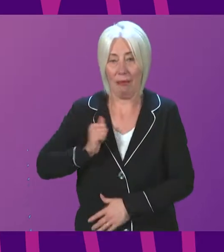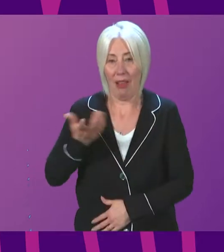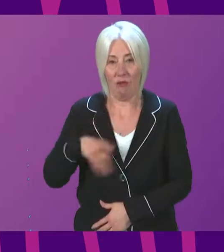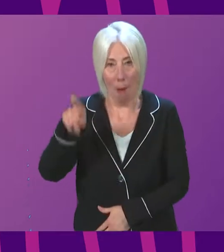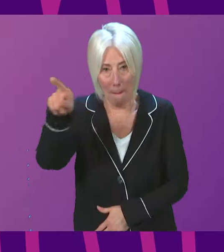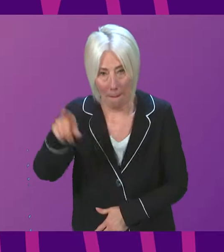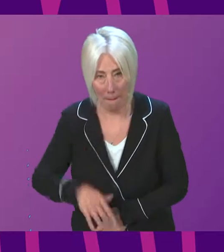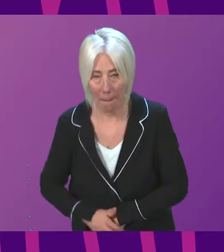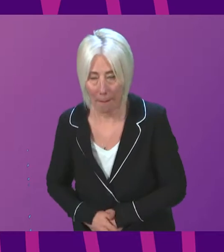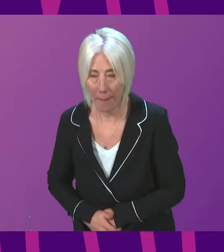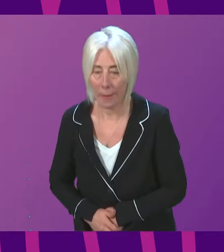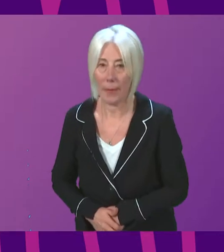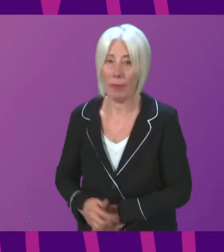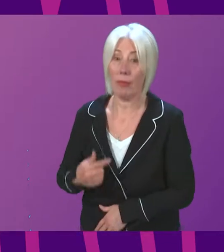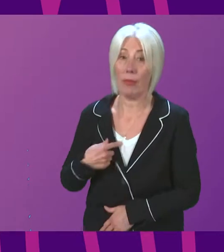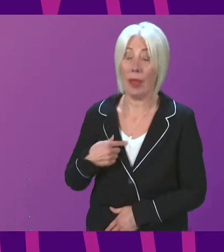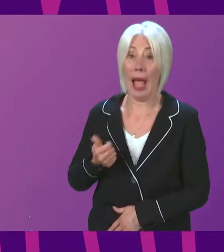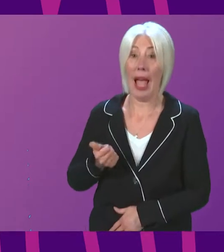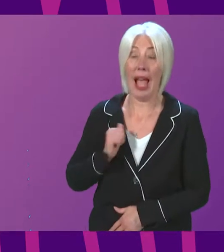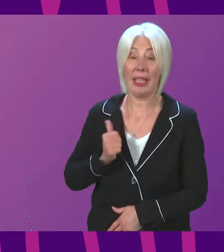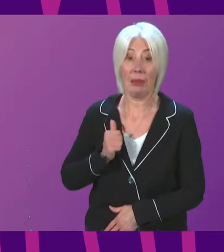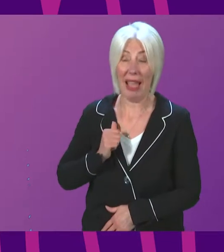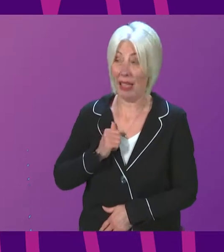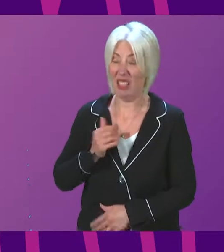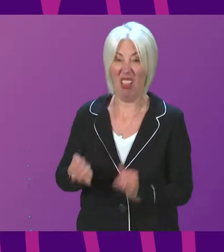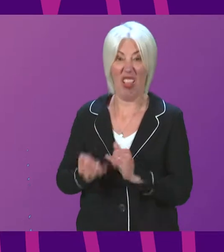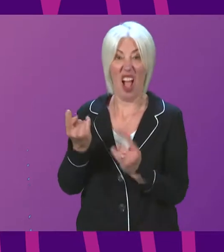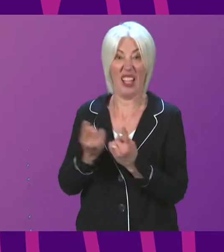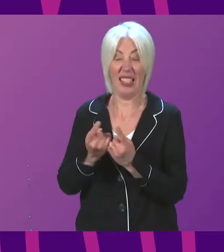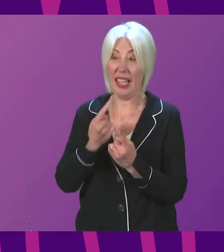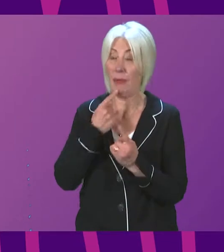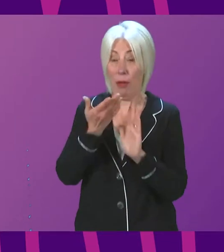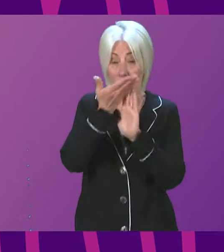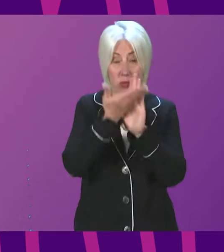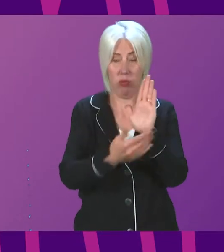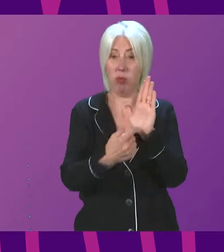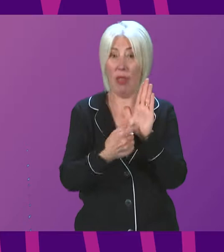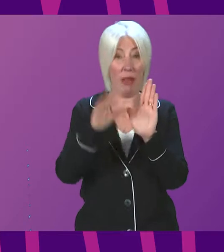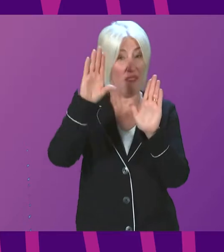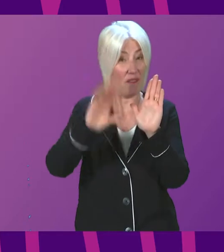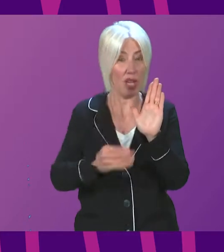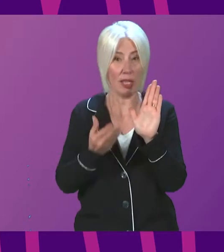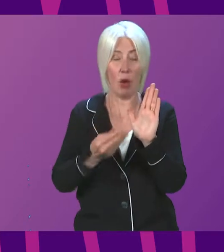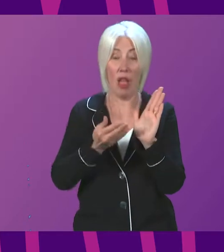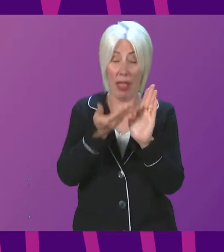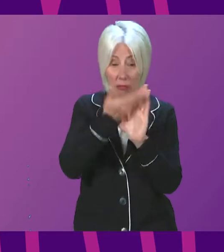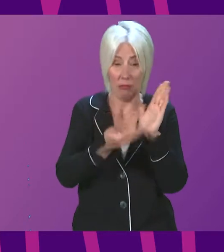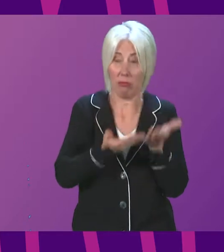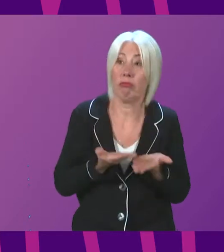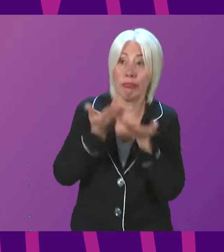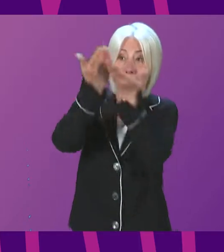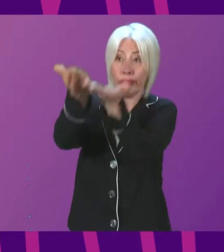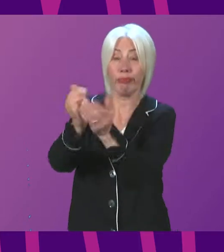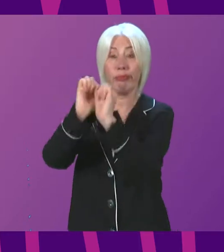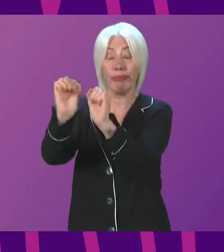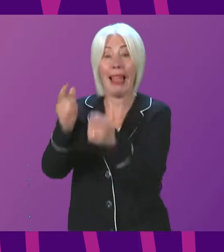I expect to be my last word on the terms of reference. Thereafter, the terms of reference move very much over to Lady Poole for her to